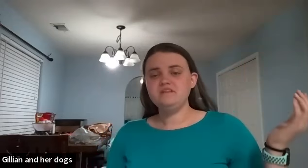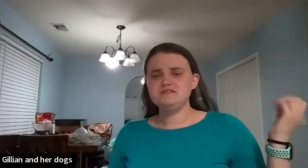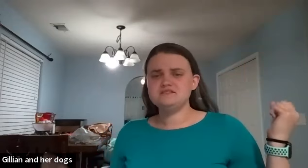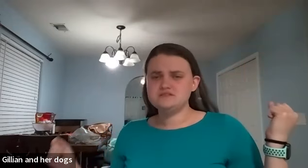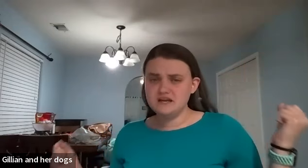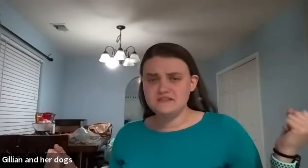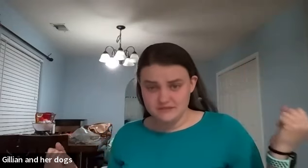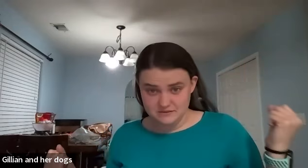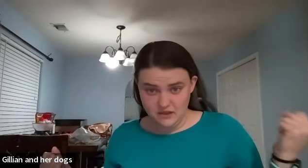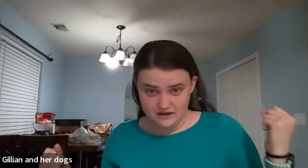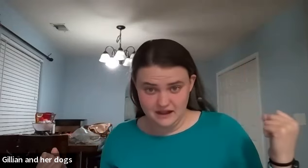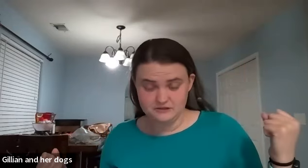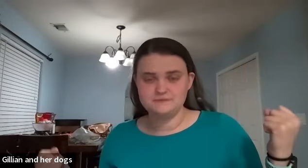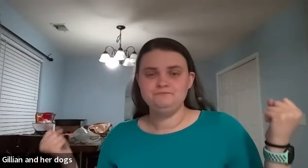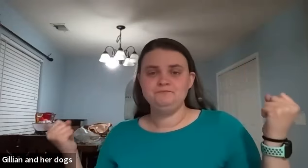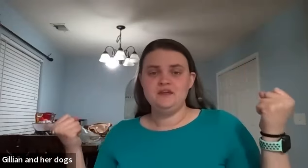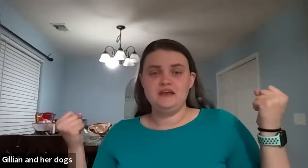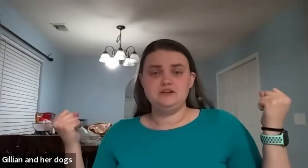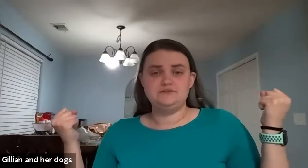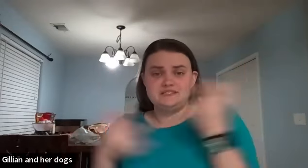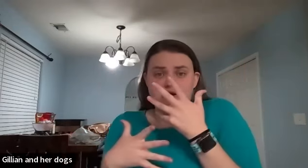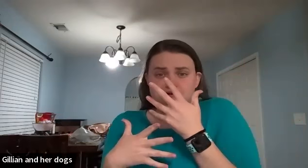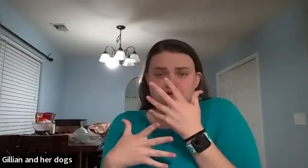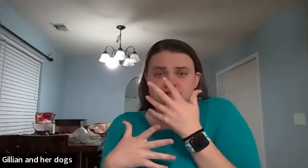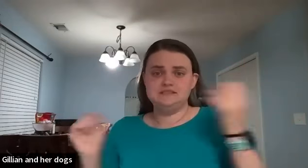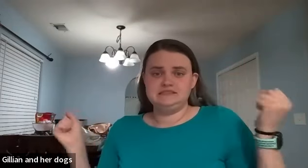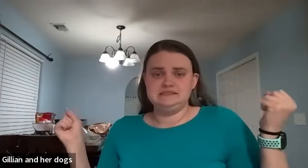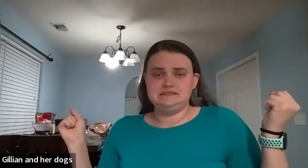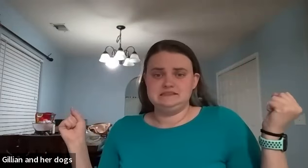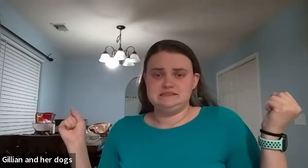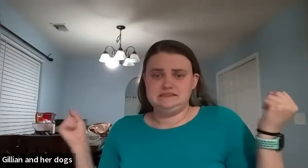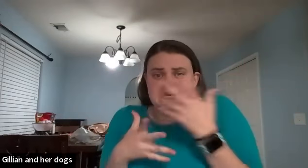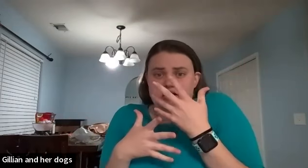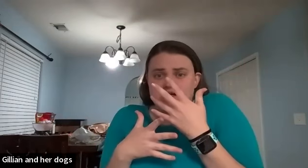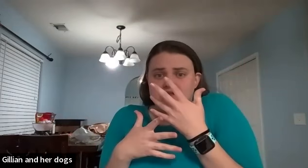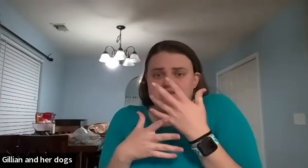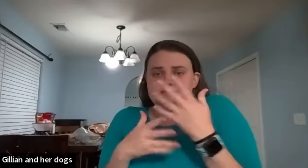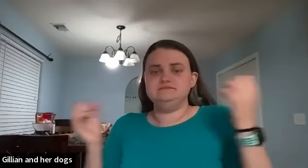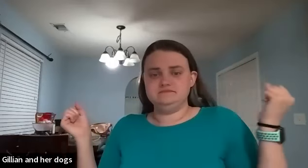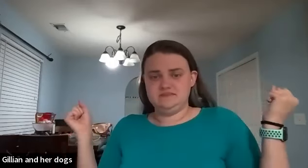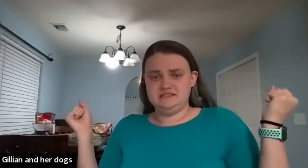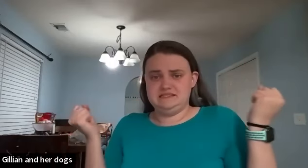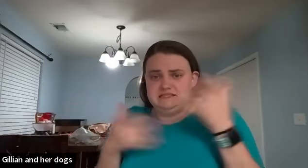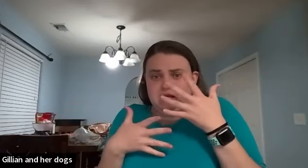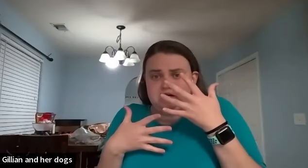so scared i think we did with haunted house and you go scared scared scared scared